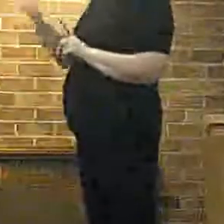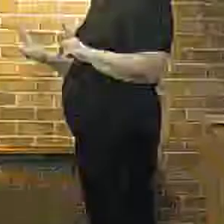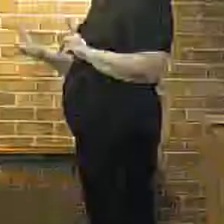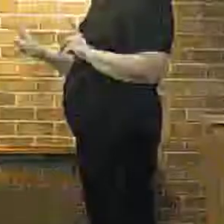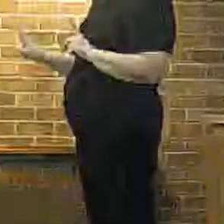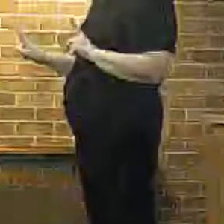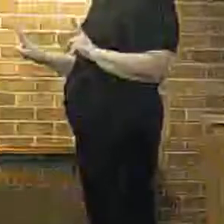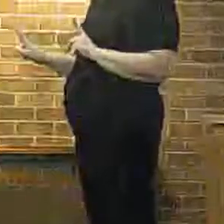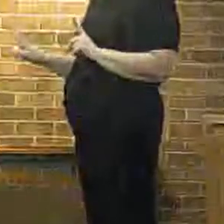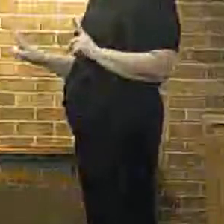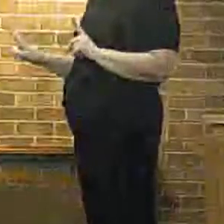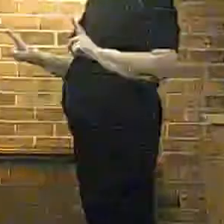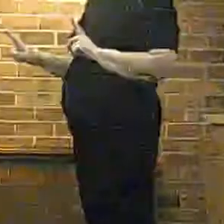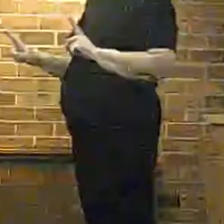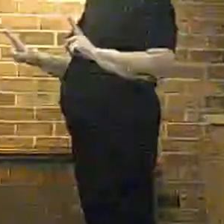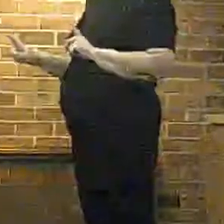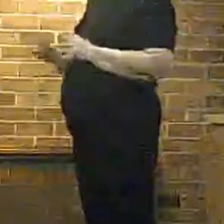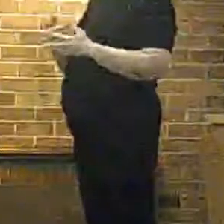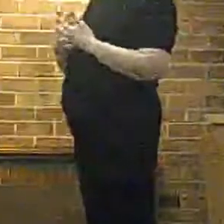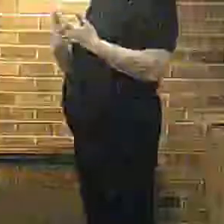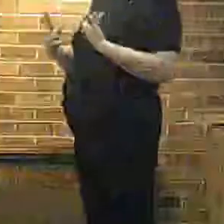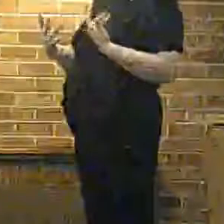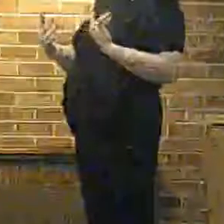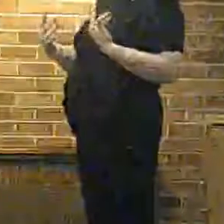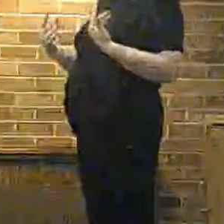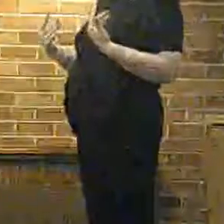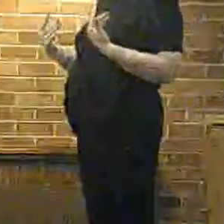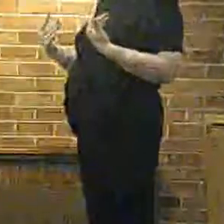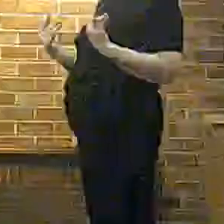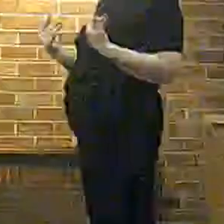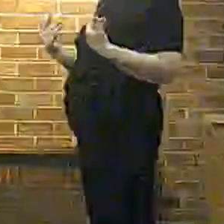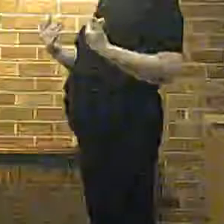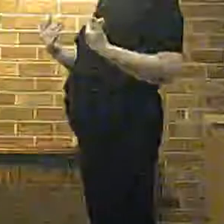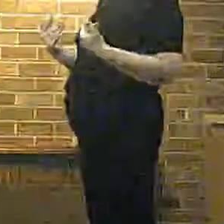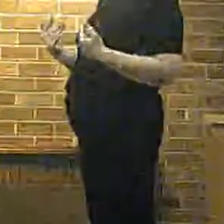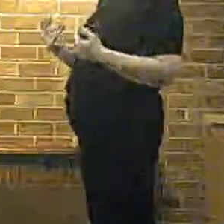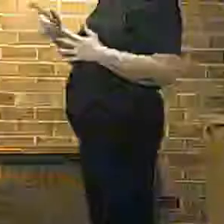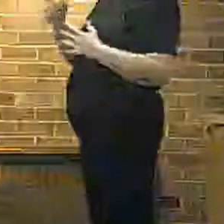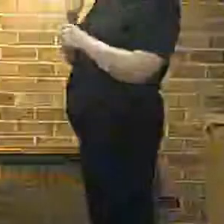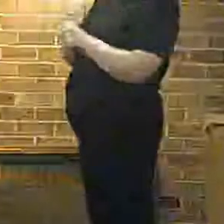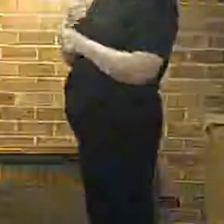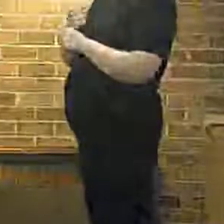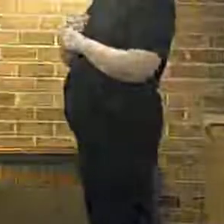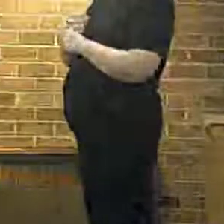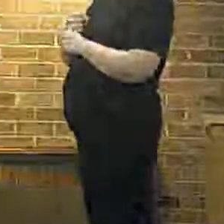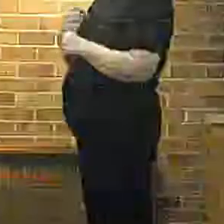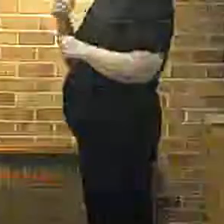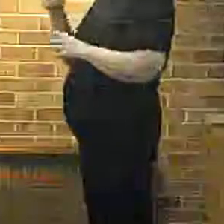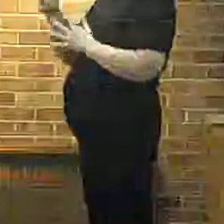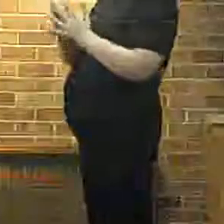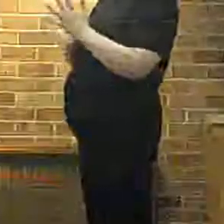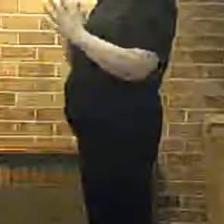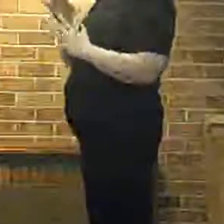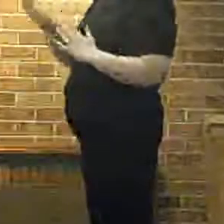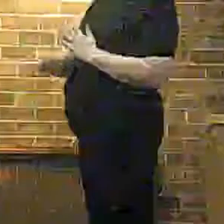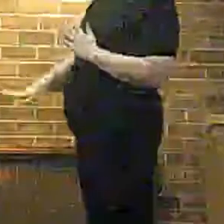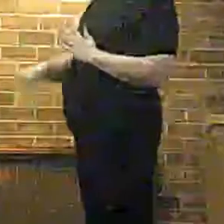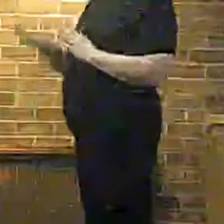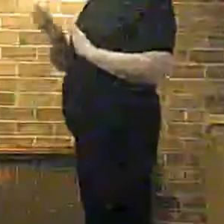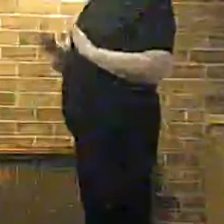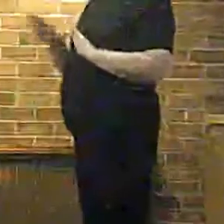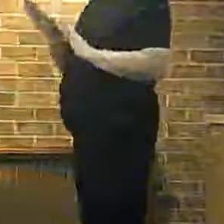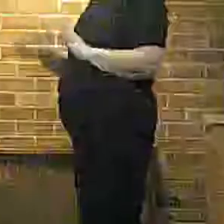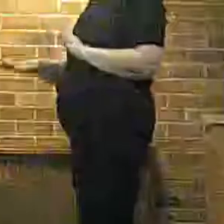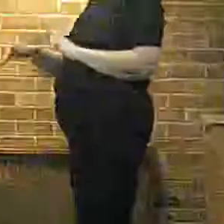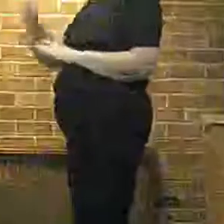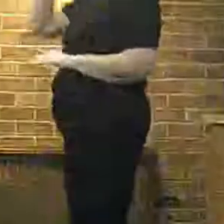And I could upload a group of Junior School kids across that road from there. And I'm scared that there might